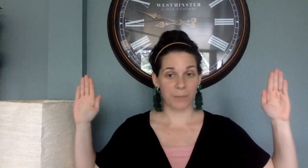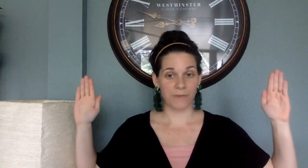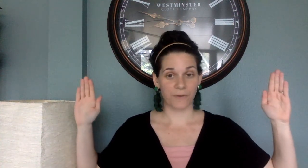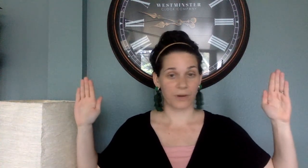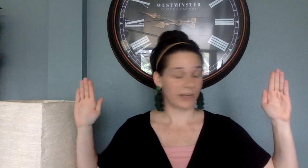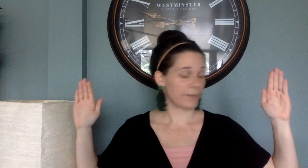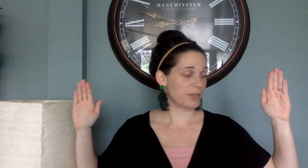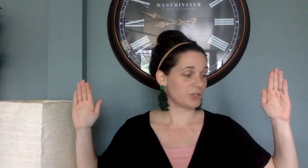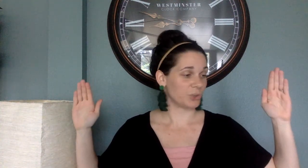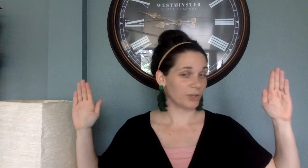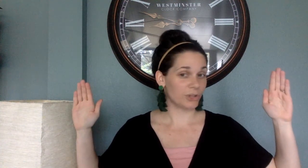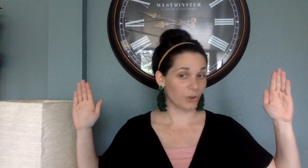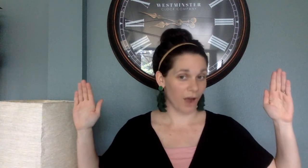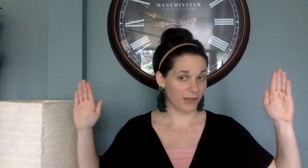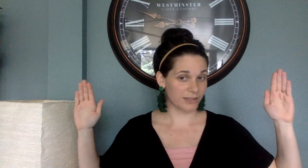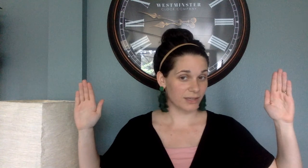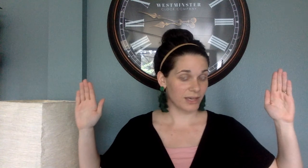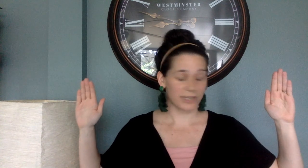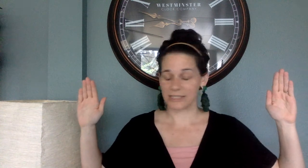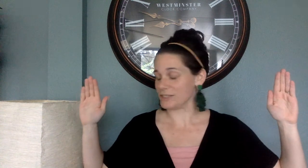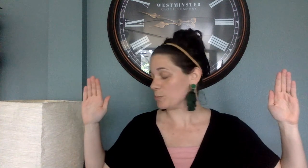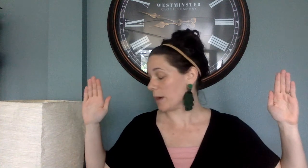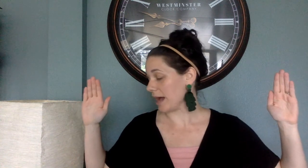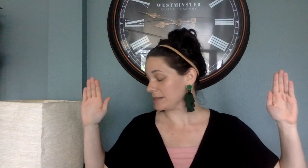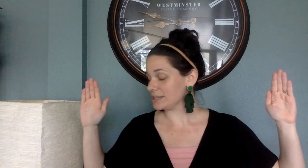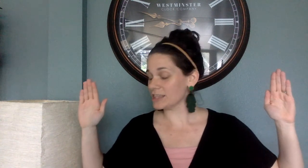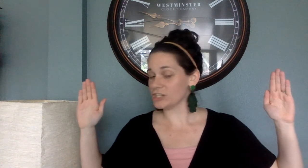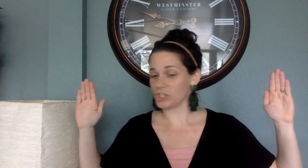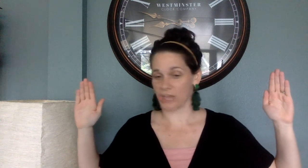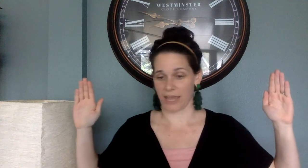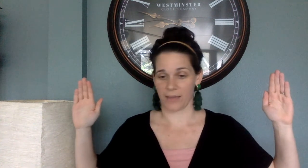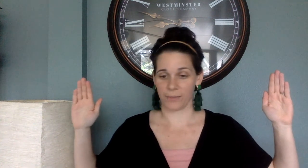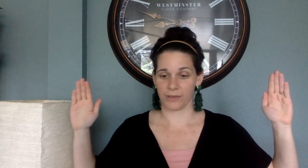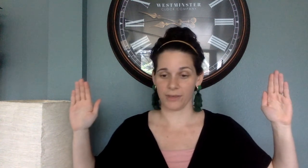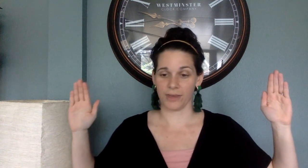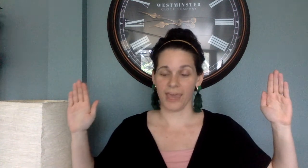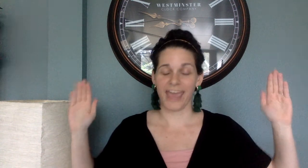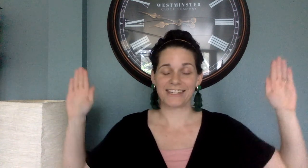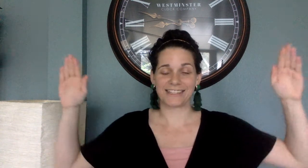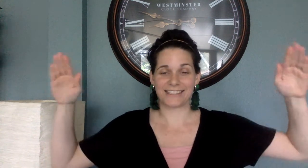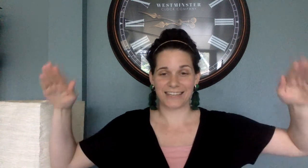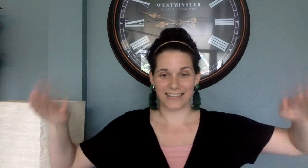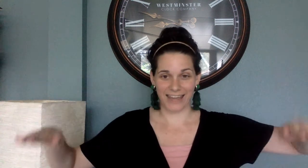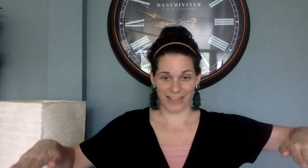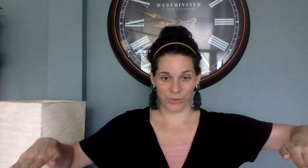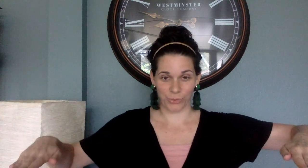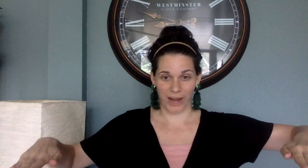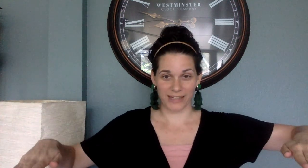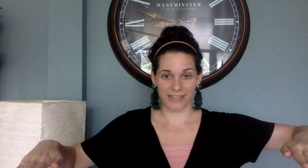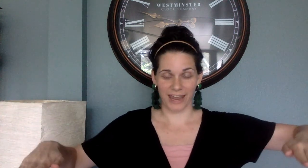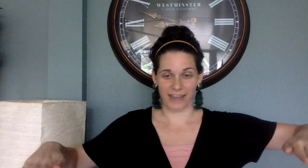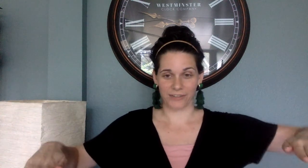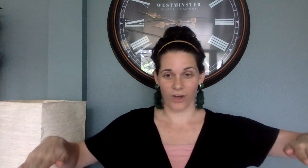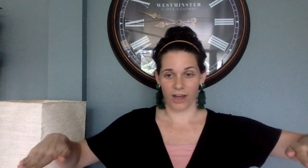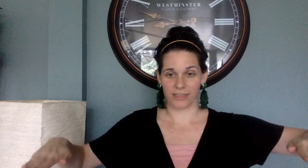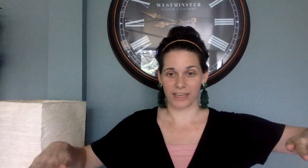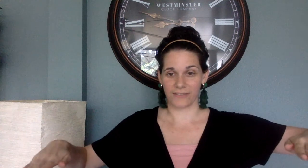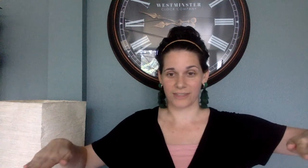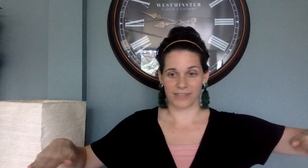before him endured the cross, despising the shame and is seated at the right hand of God. Think of this